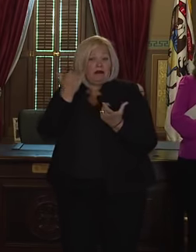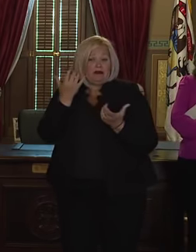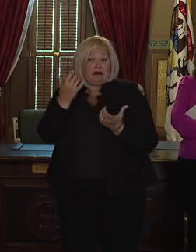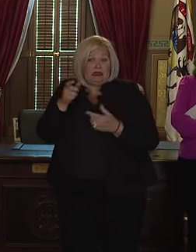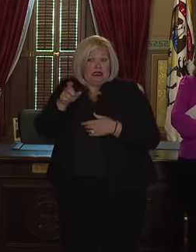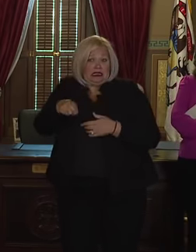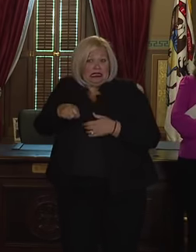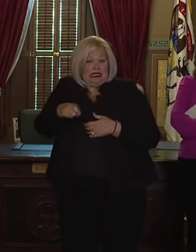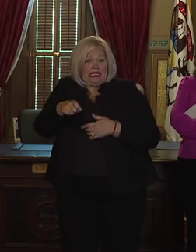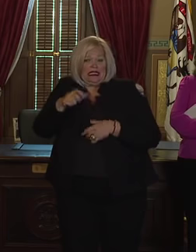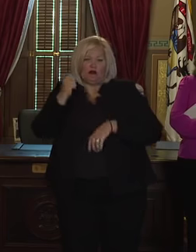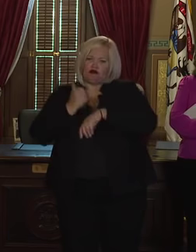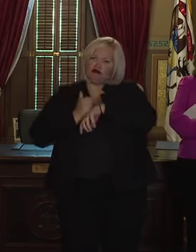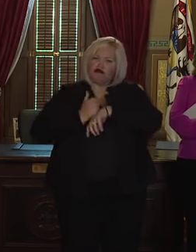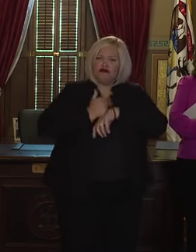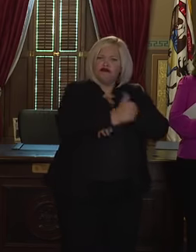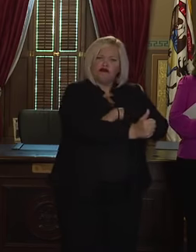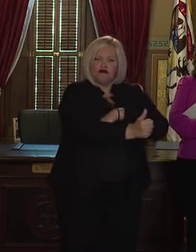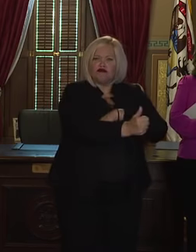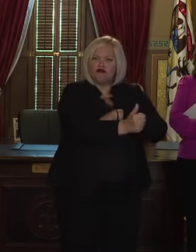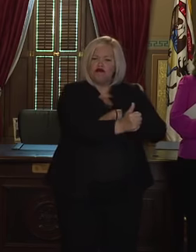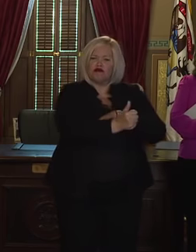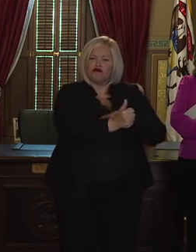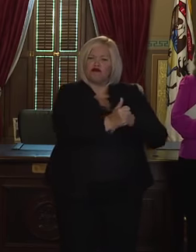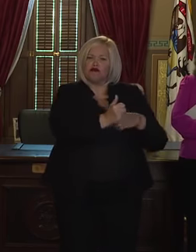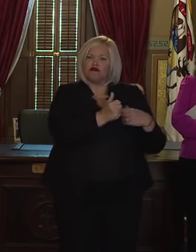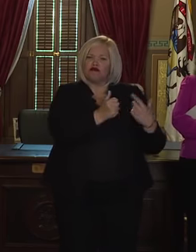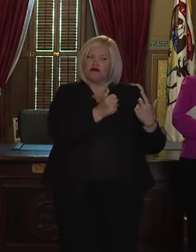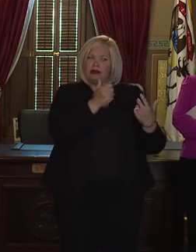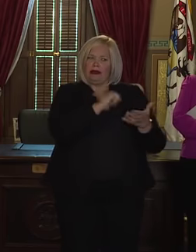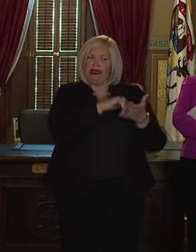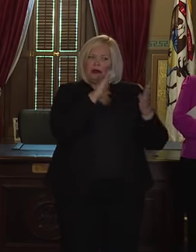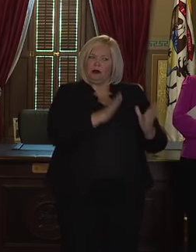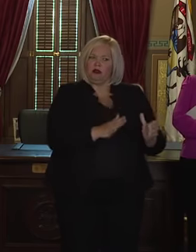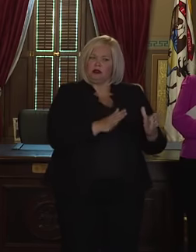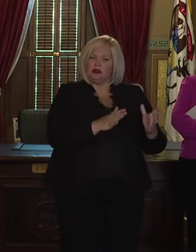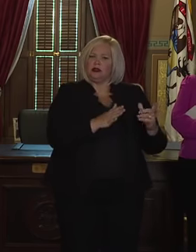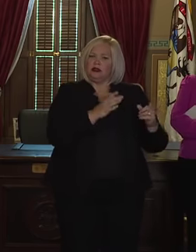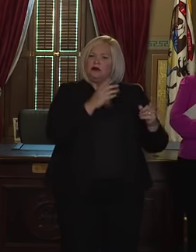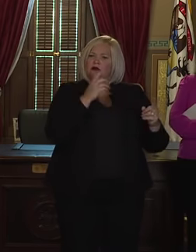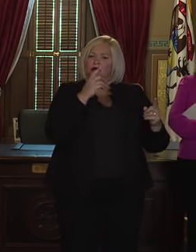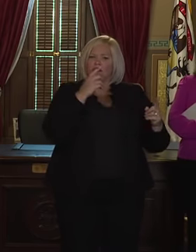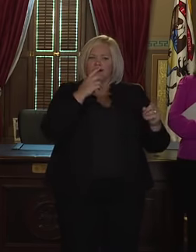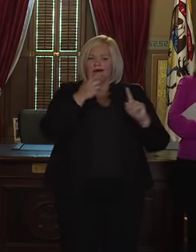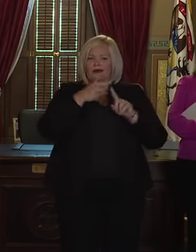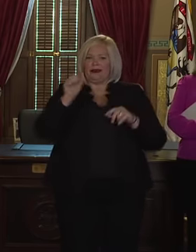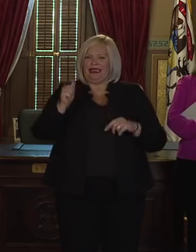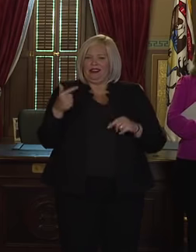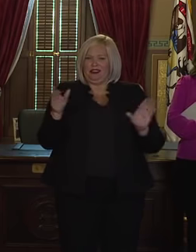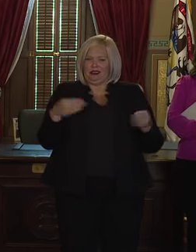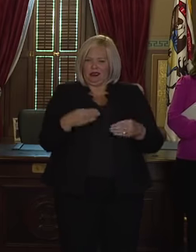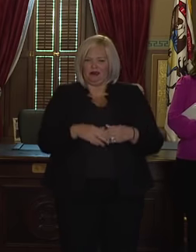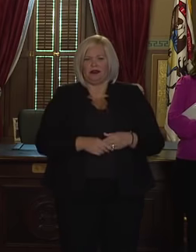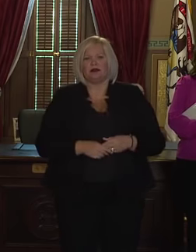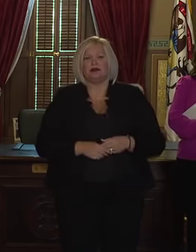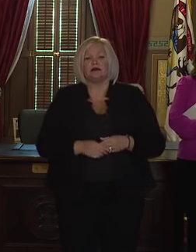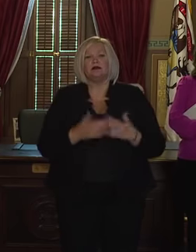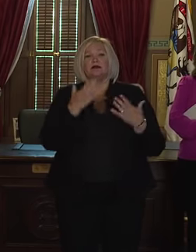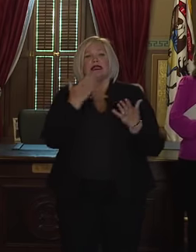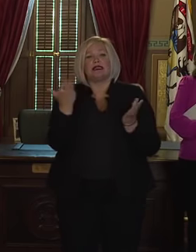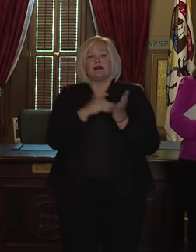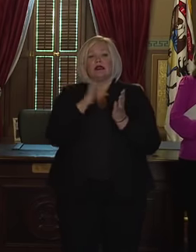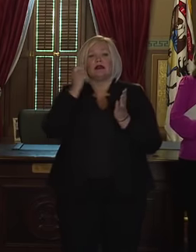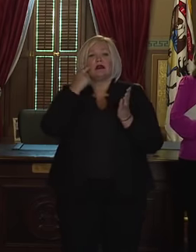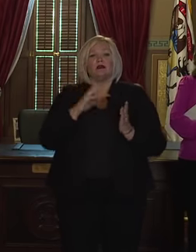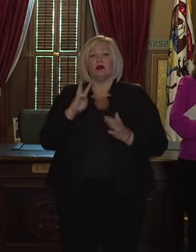along any credible allegations of misinformation to the Attorney General for further investigation. Thank you again Governor Whitmer